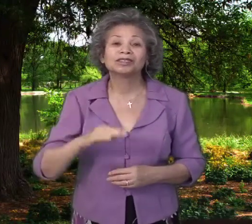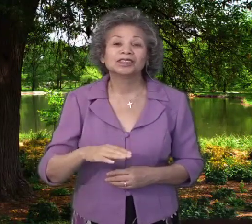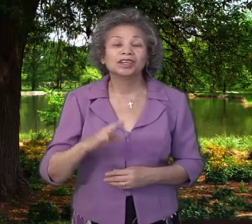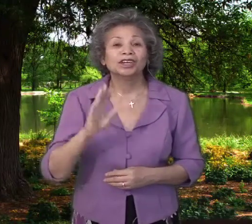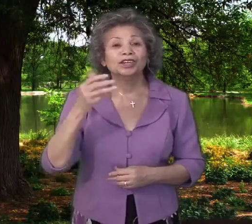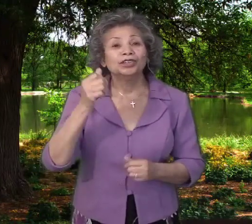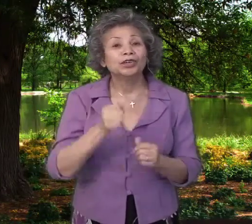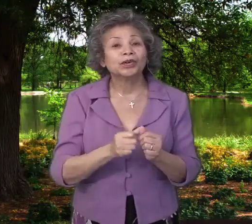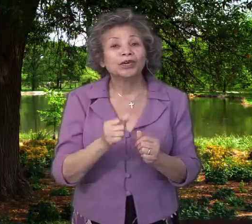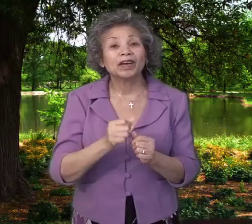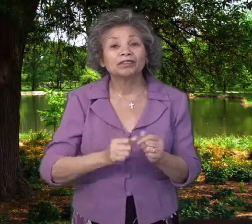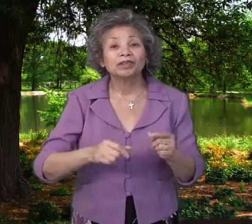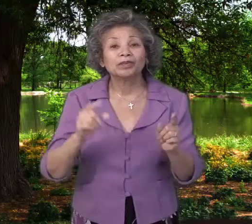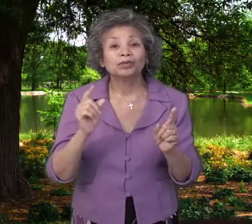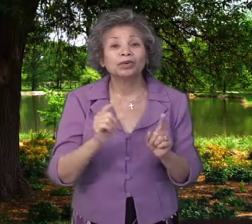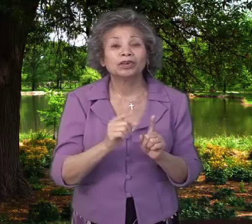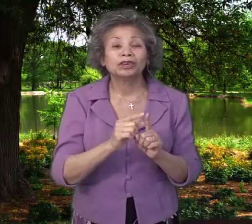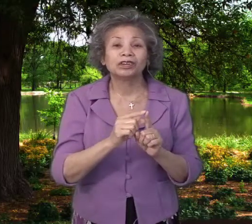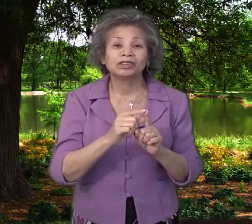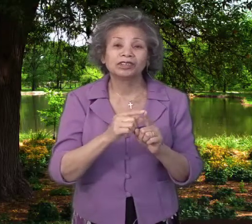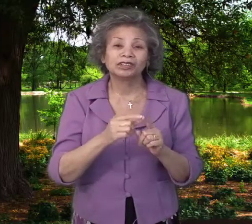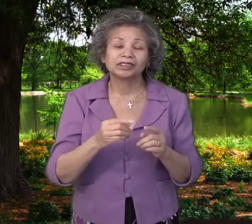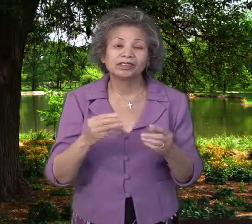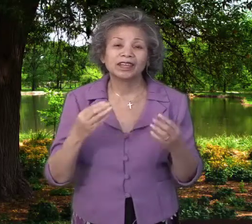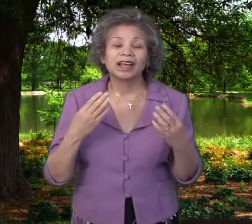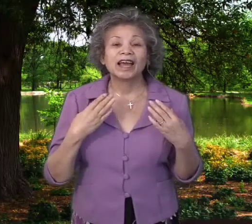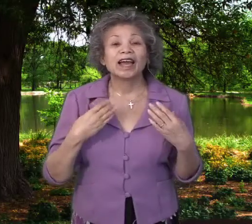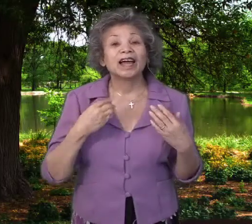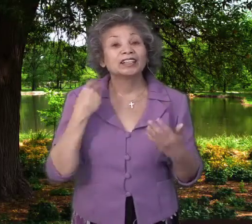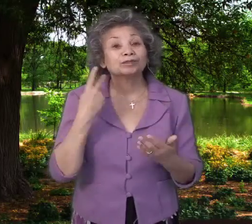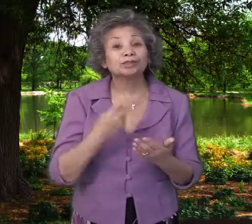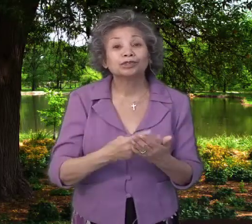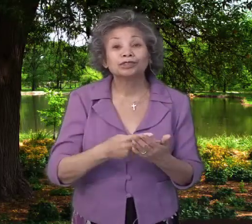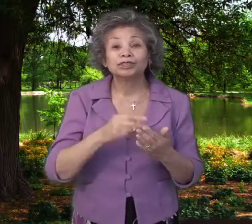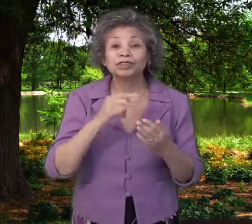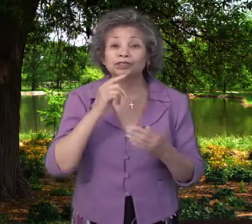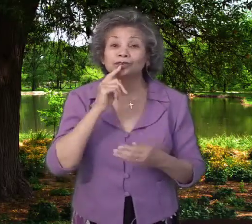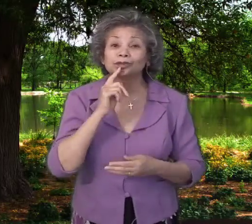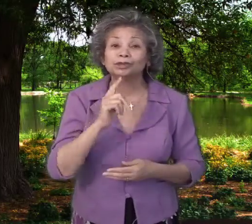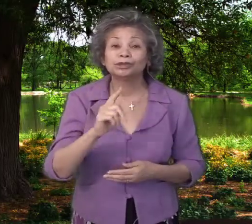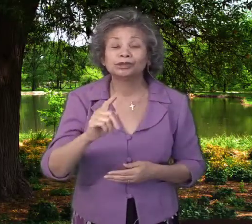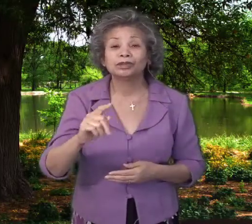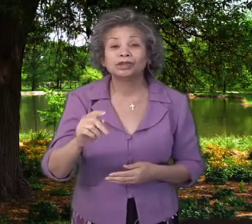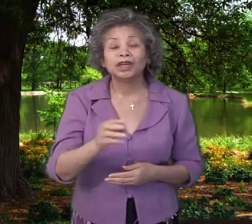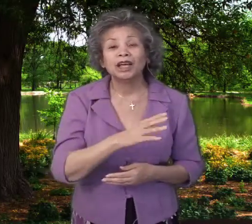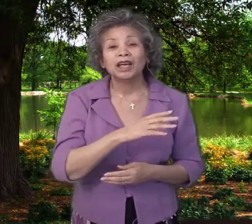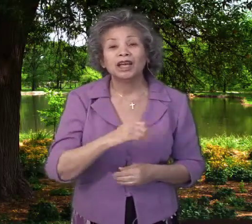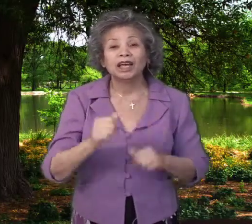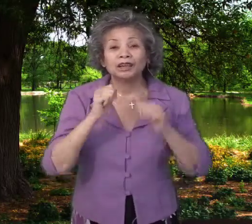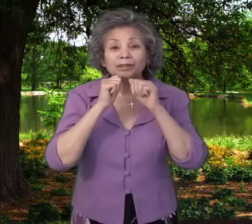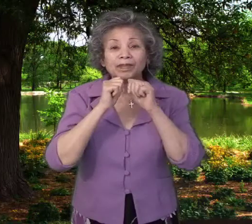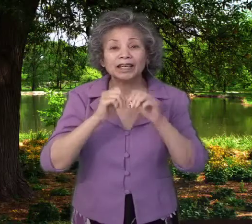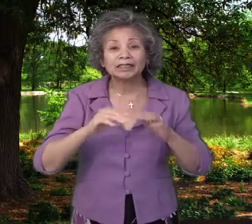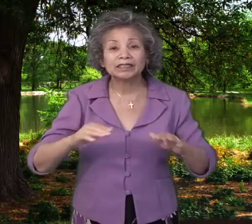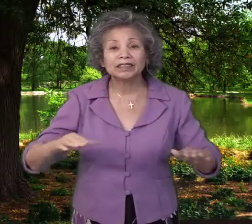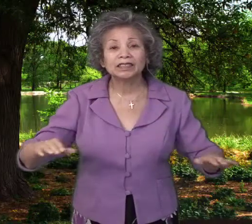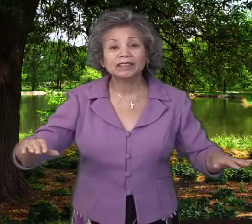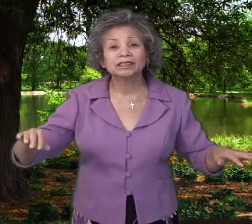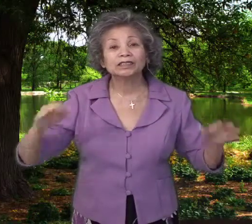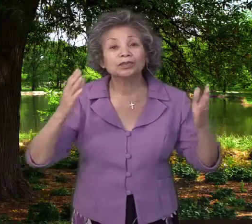Your every word has proven true, and blessed is the